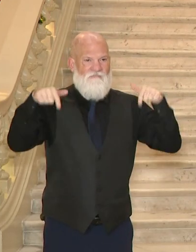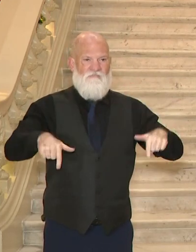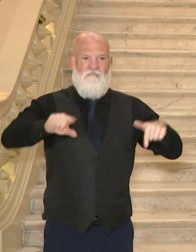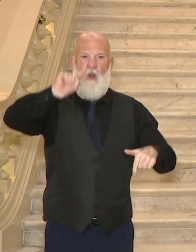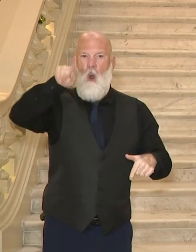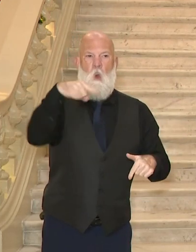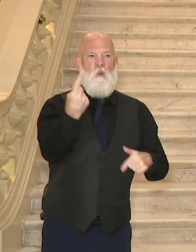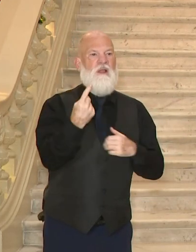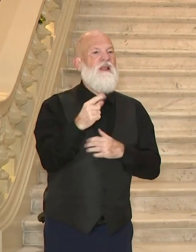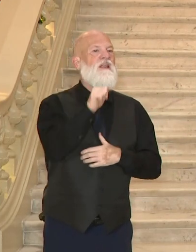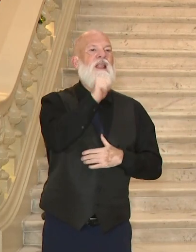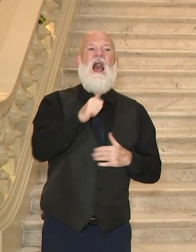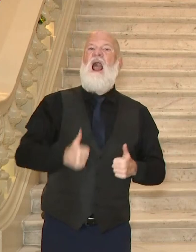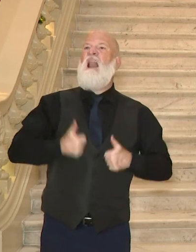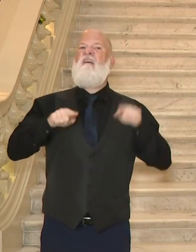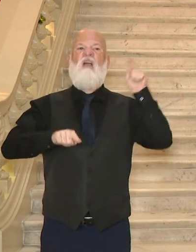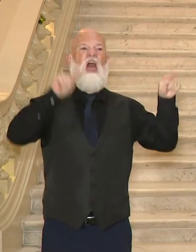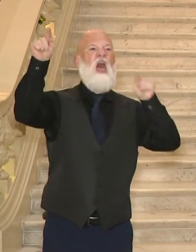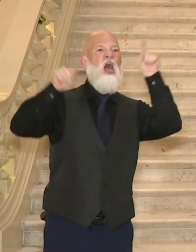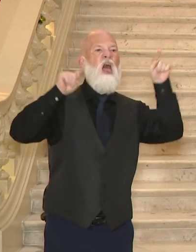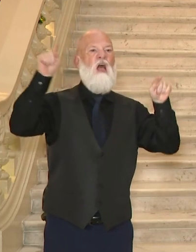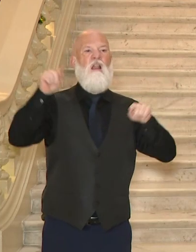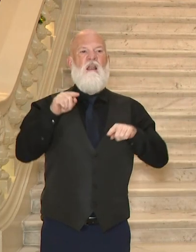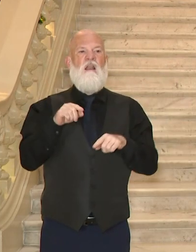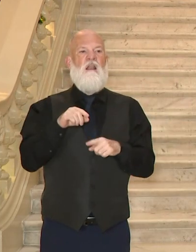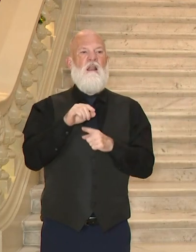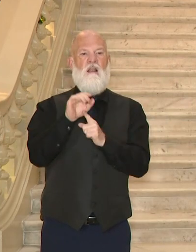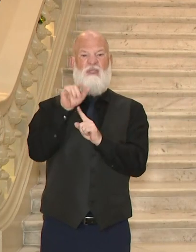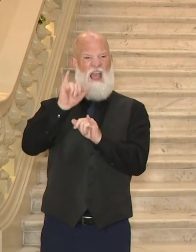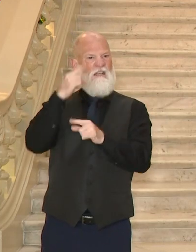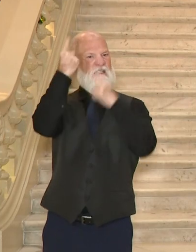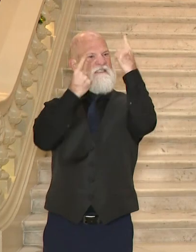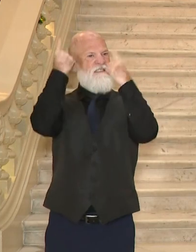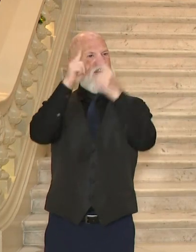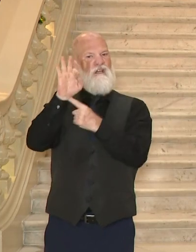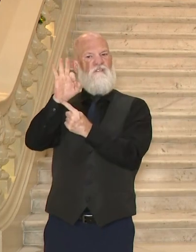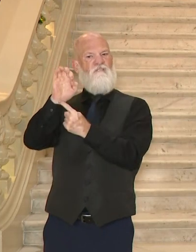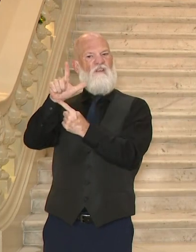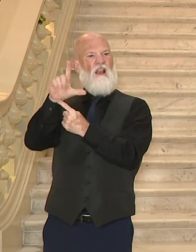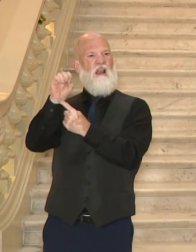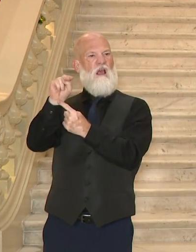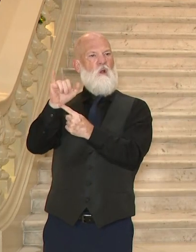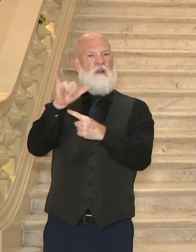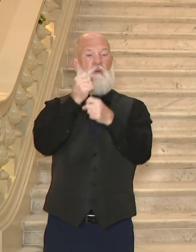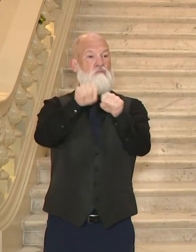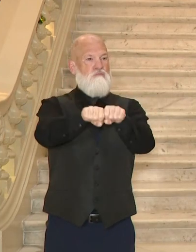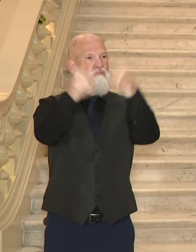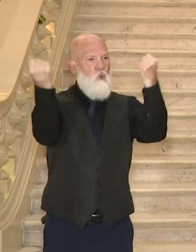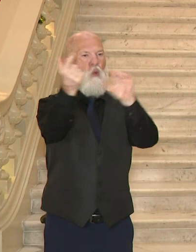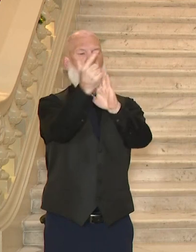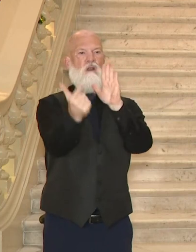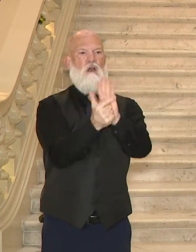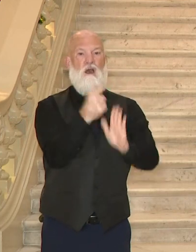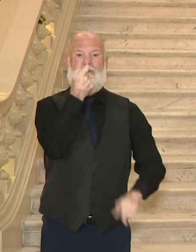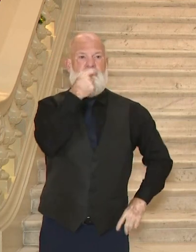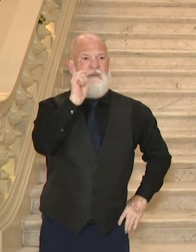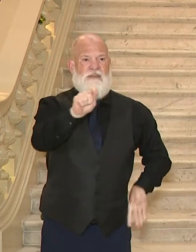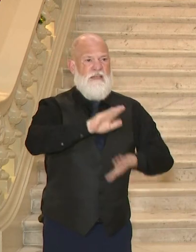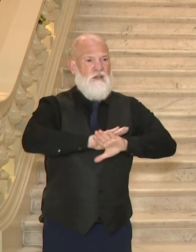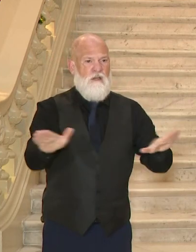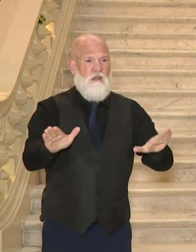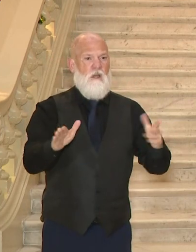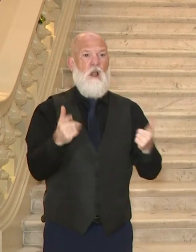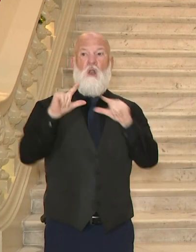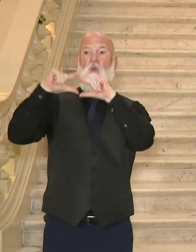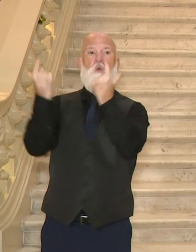regard for what might mean for them is despicable. These third-party groups have a responsibility to not